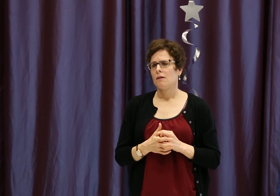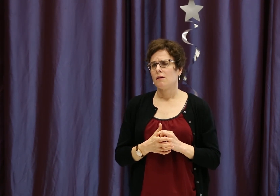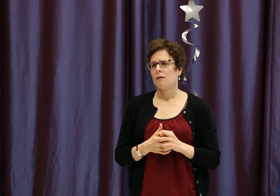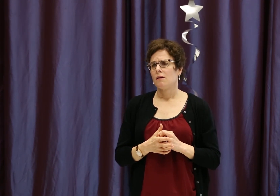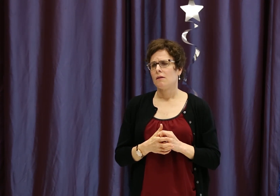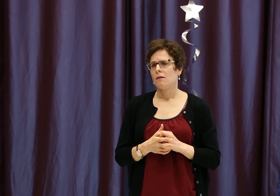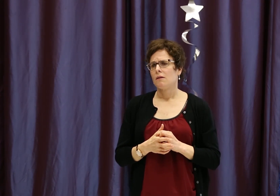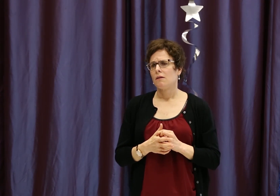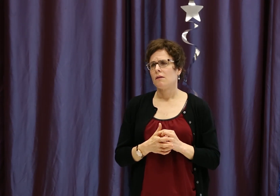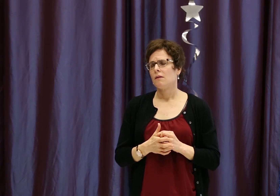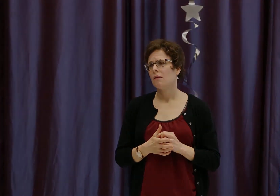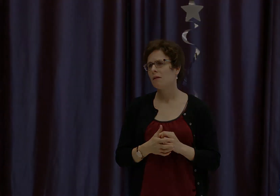with their child in a visual language.